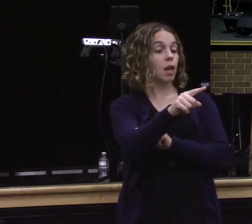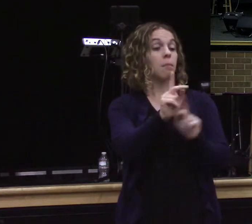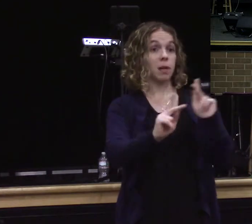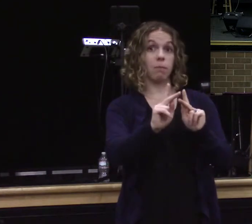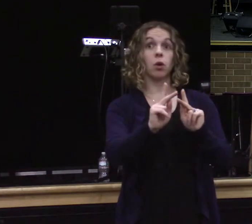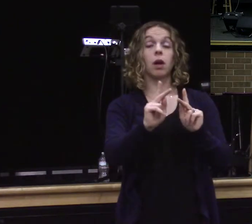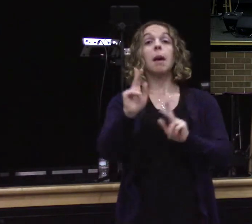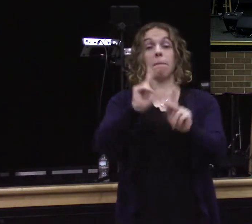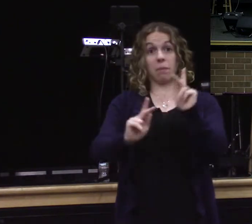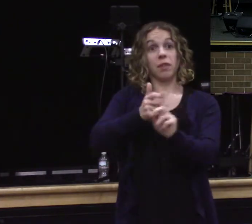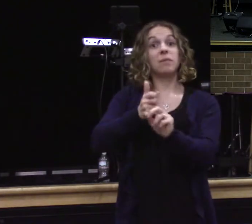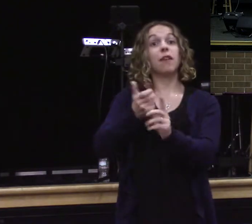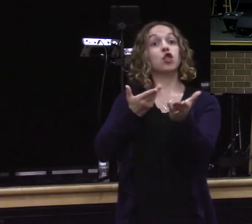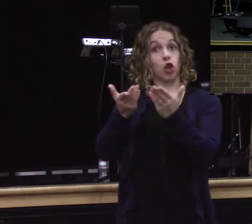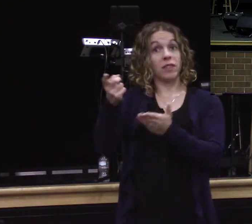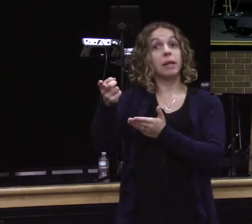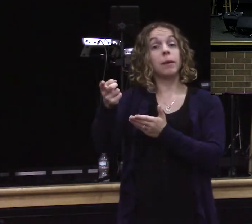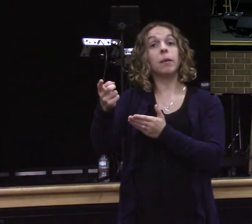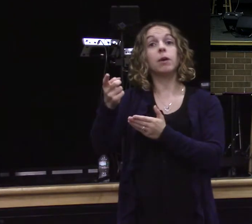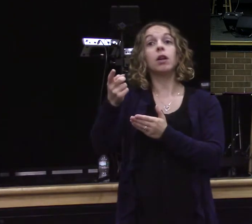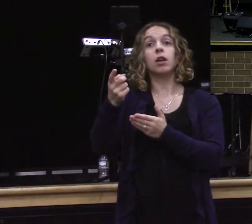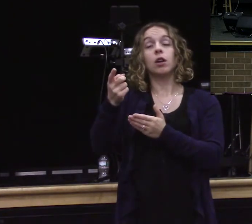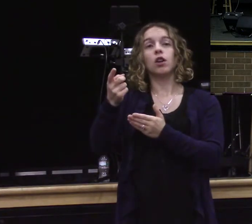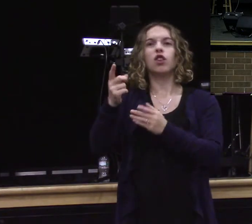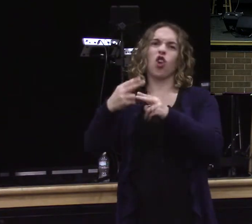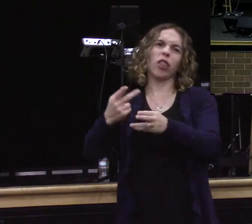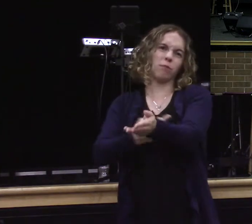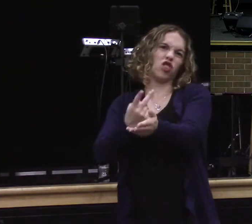sheep on his right side. And the goats on his left.